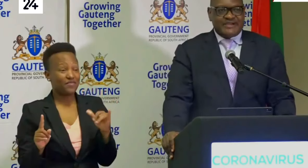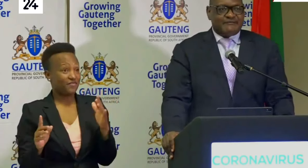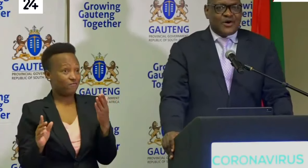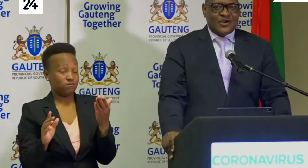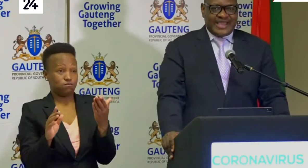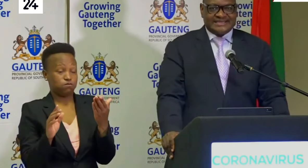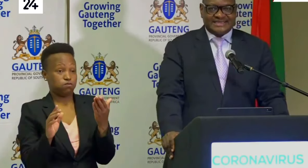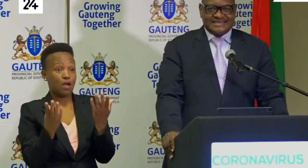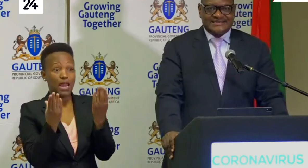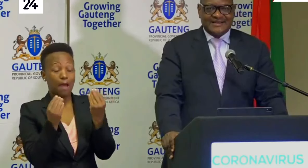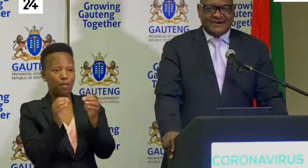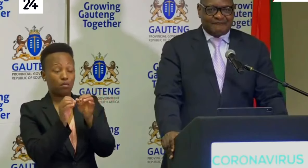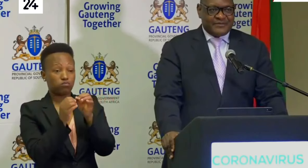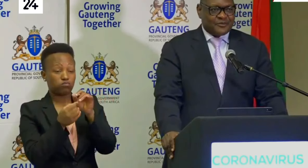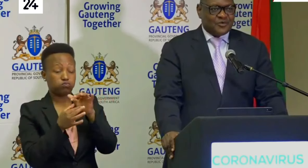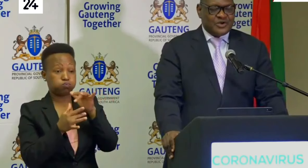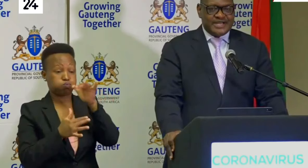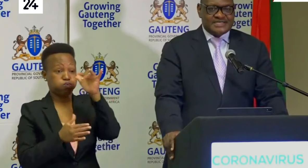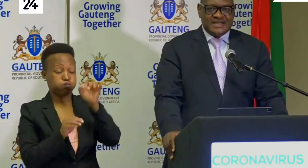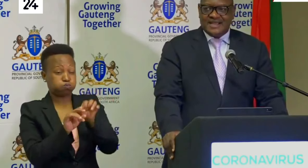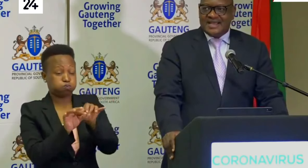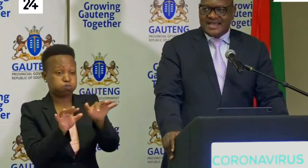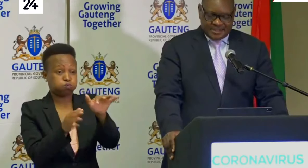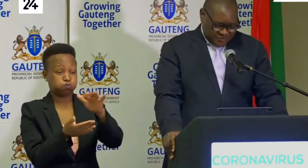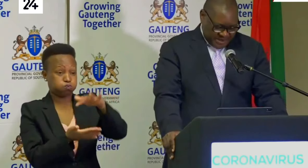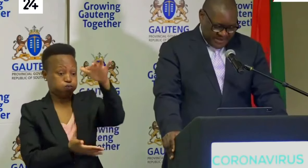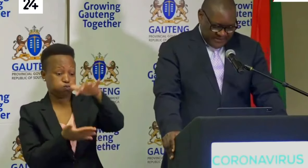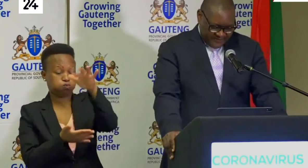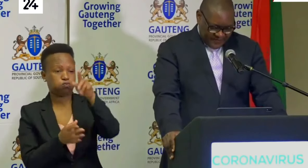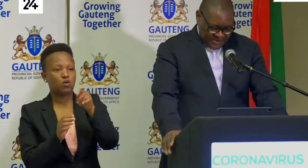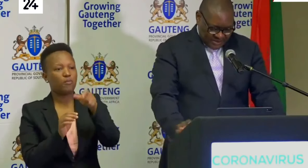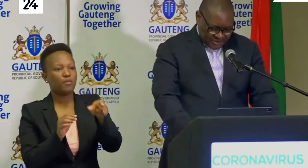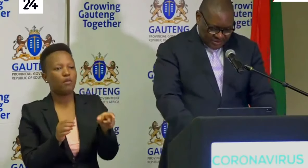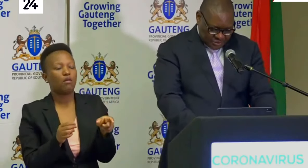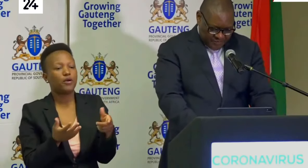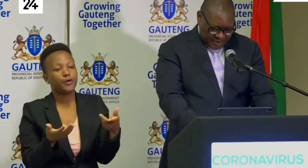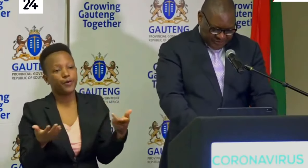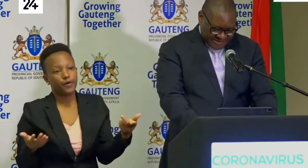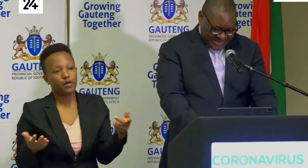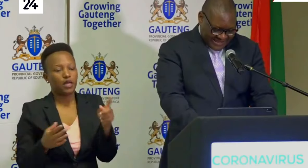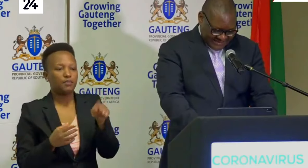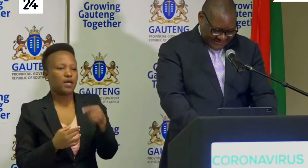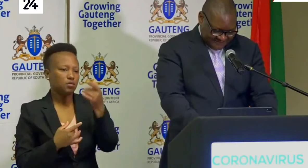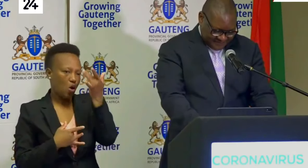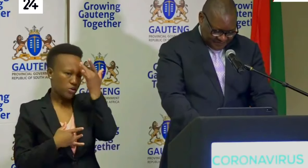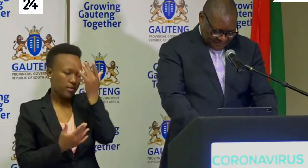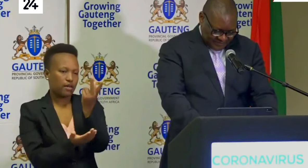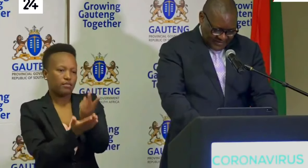where we have more cases of people who need to be hospitalized.